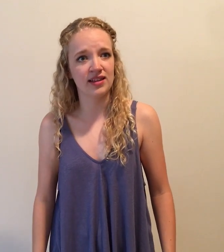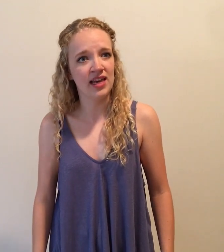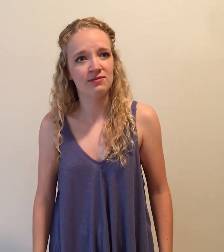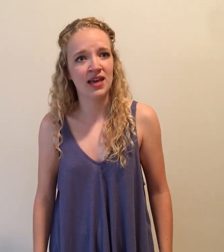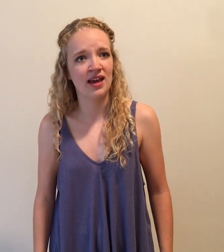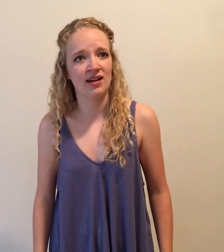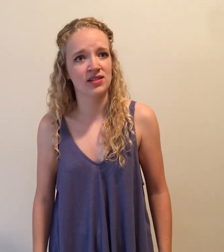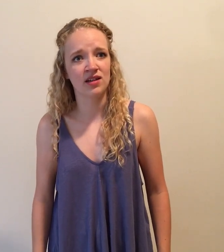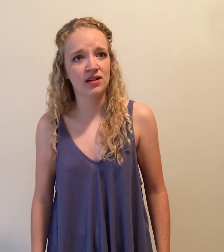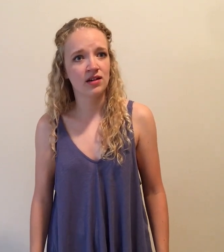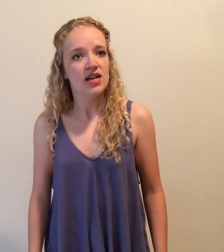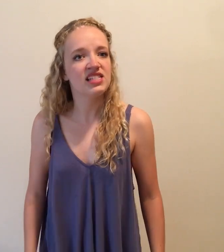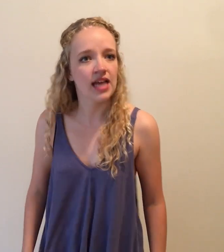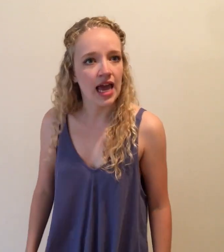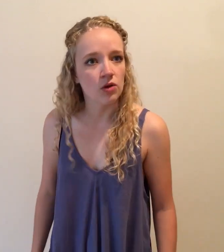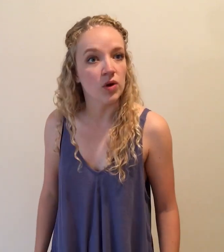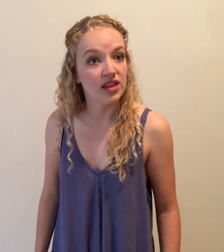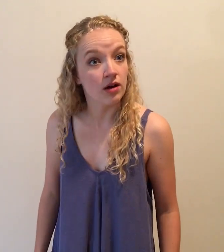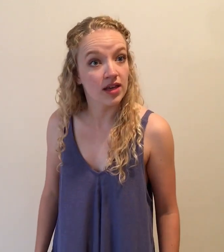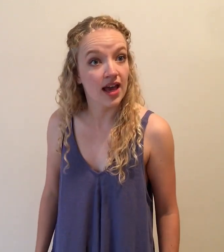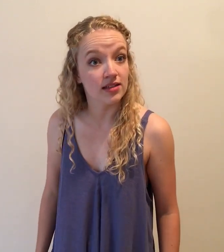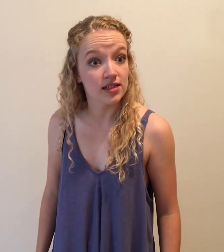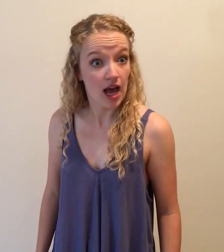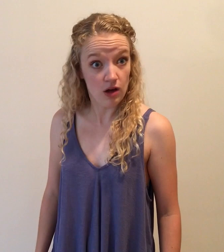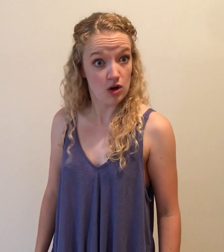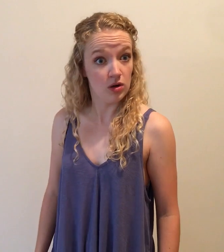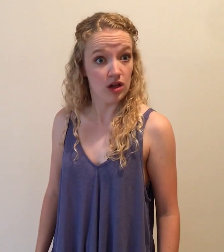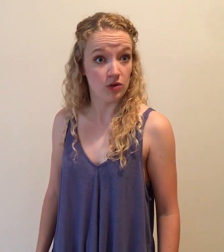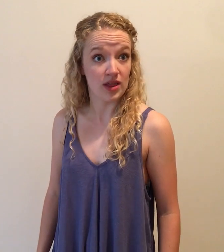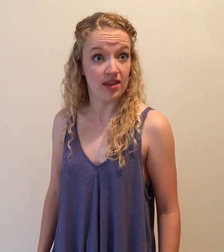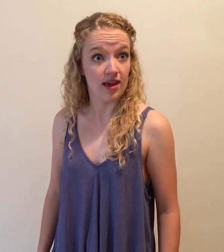lead me out. Say what thou canst, I'll go along with thee.